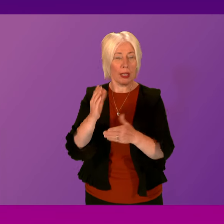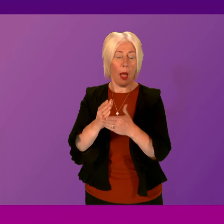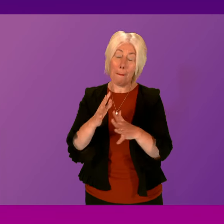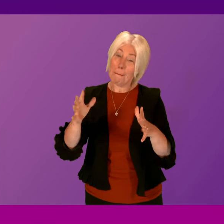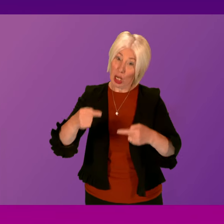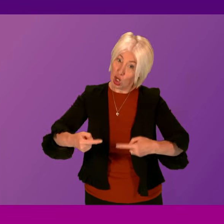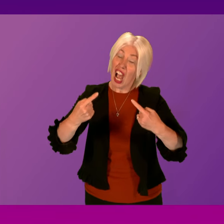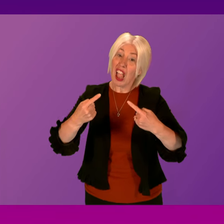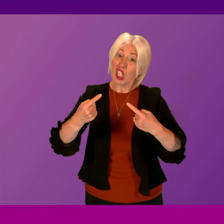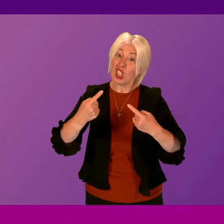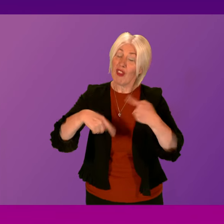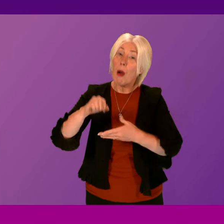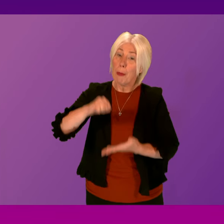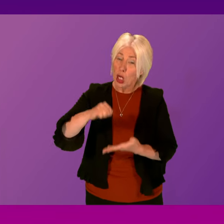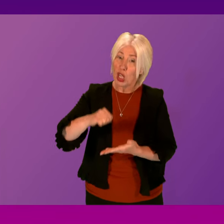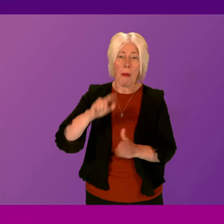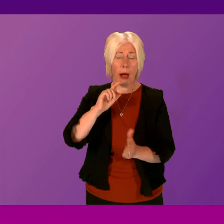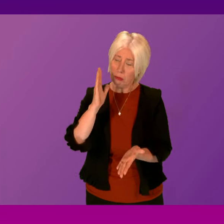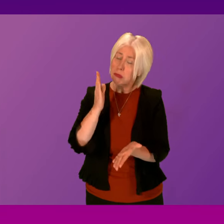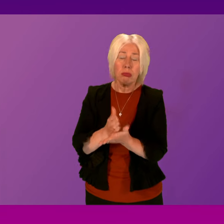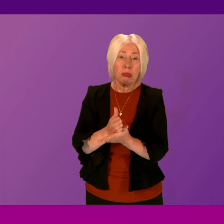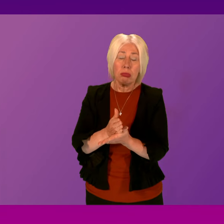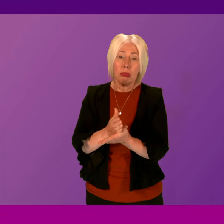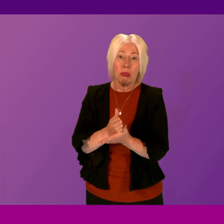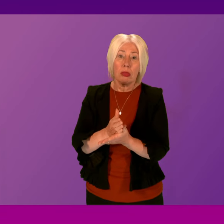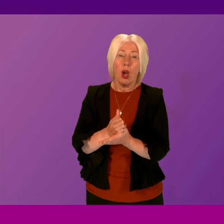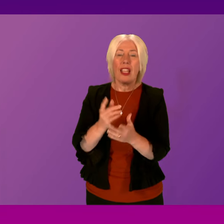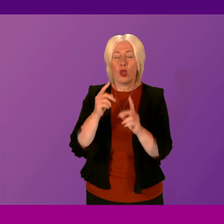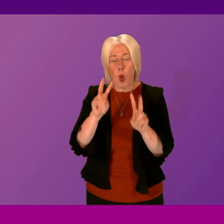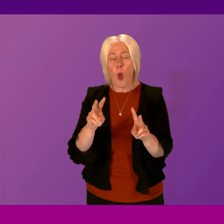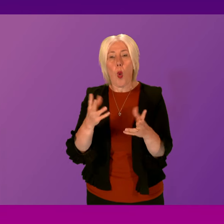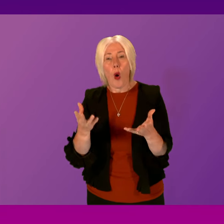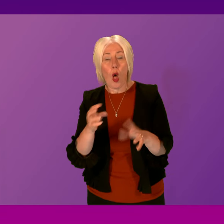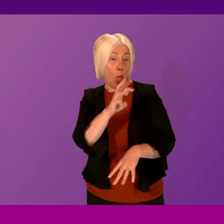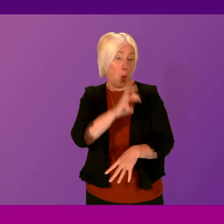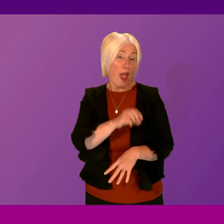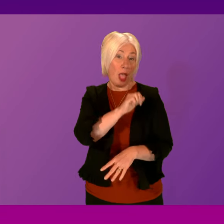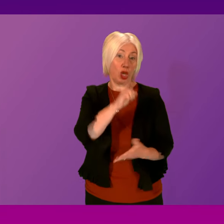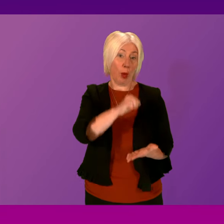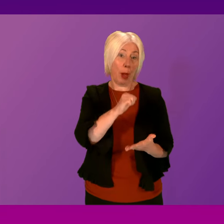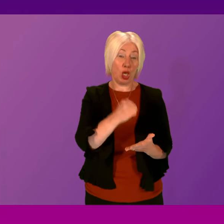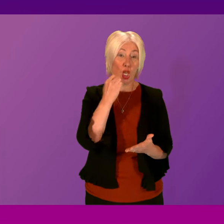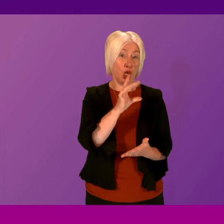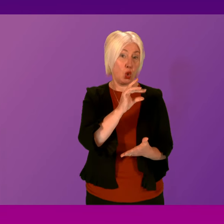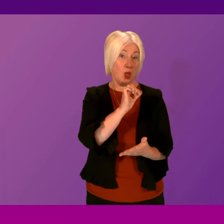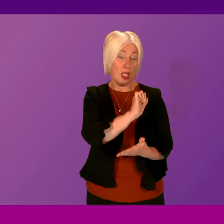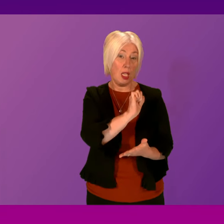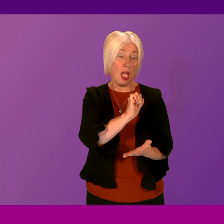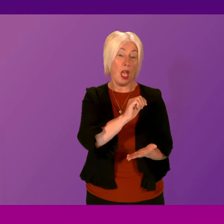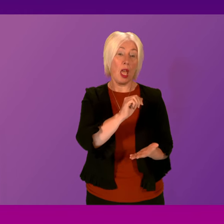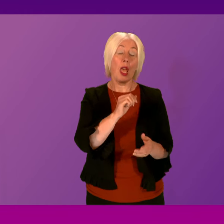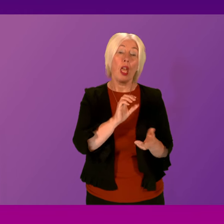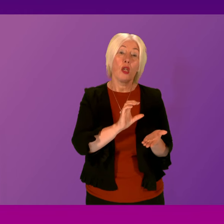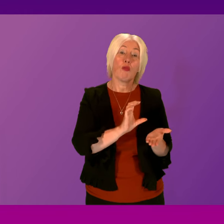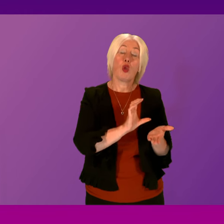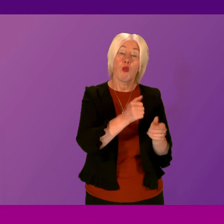challenges our budget absolutely faces. And let's put that into some context. In the Welsh budget on Tuesday, their funding for support